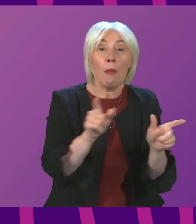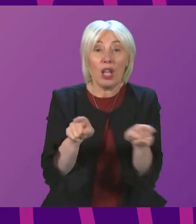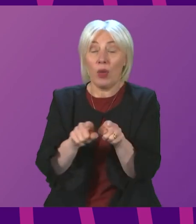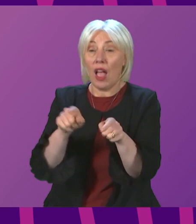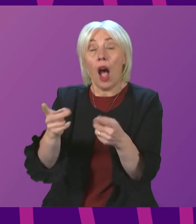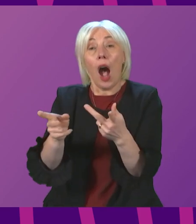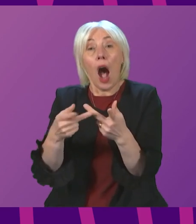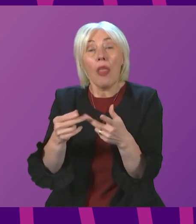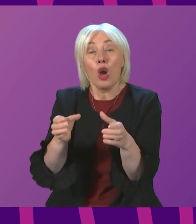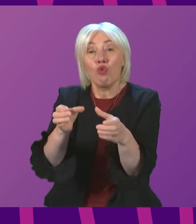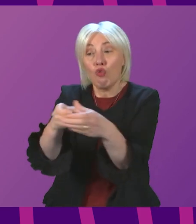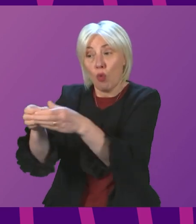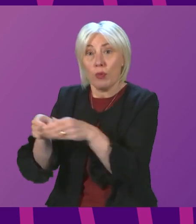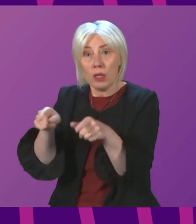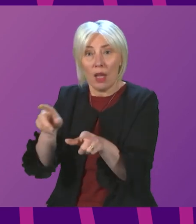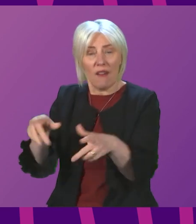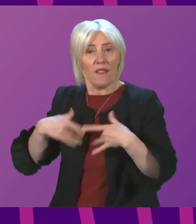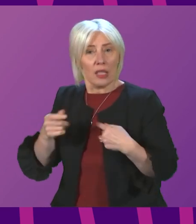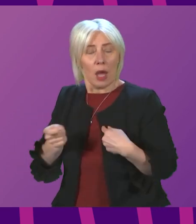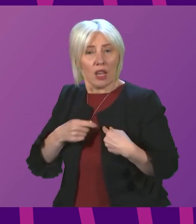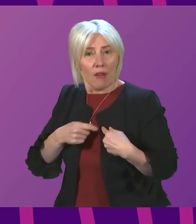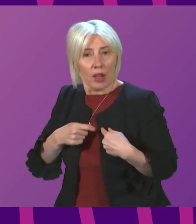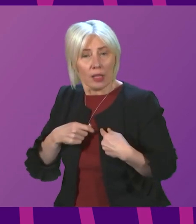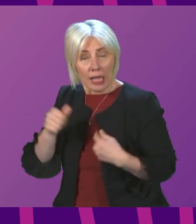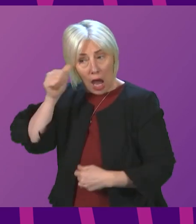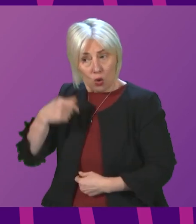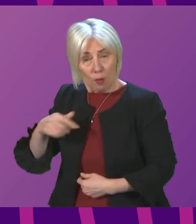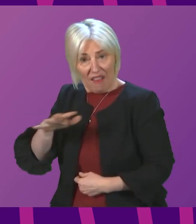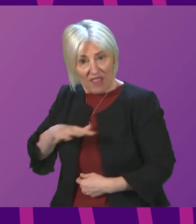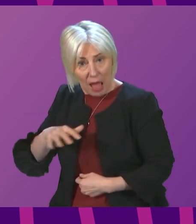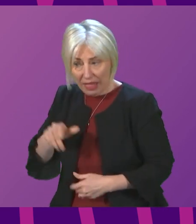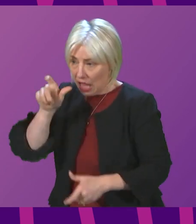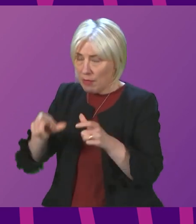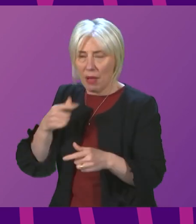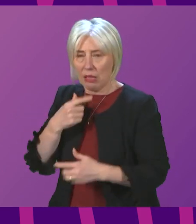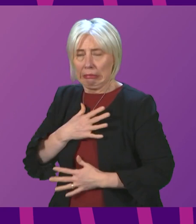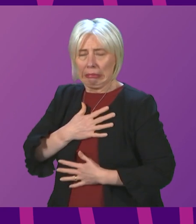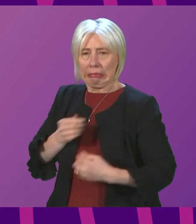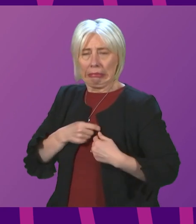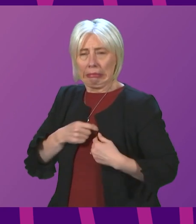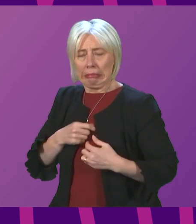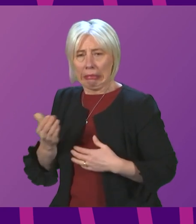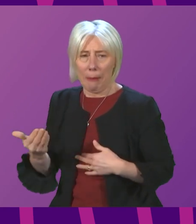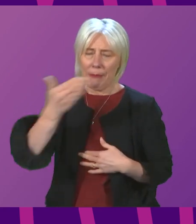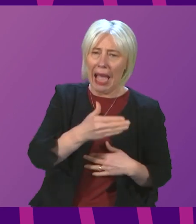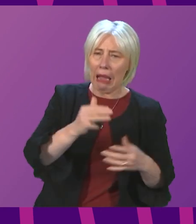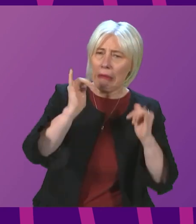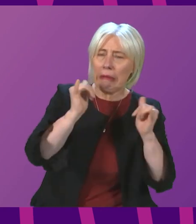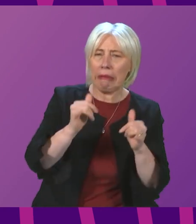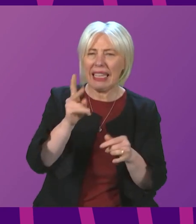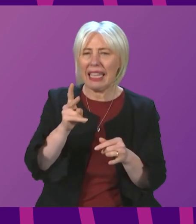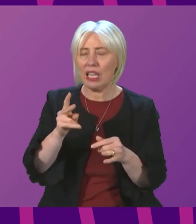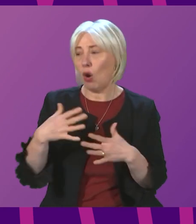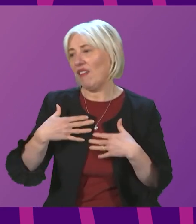is not a homogenous group that feels nervous about that. I've got people in my own family that express that nervousness. People with particular health